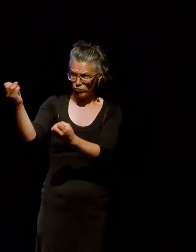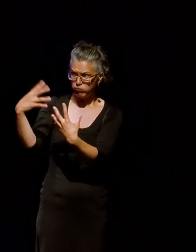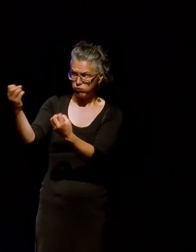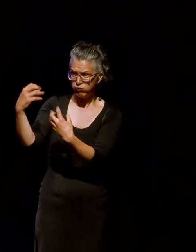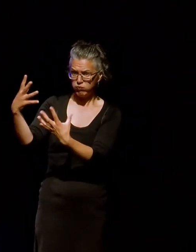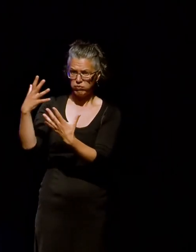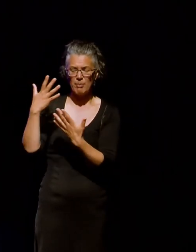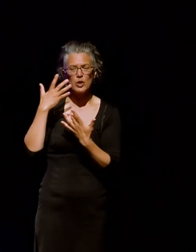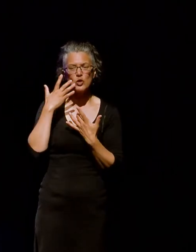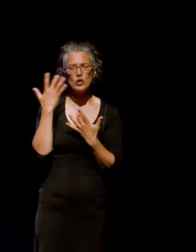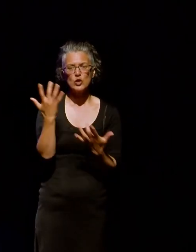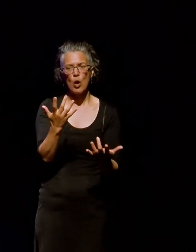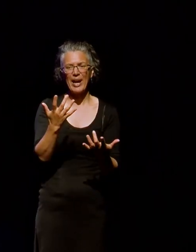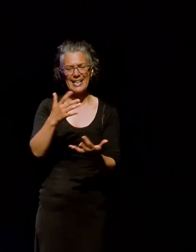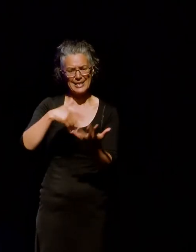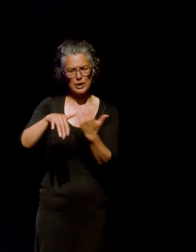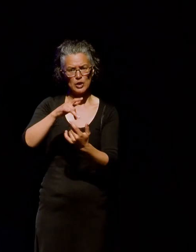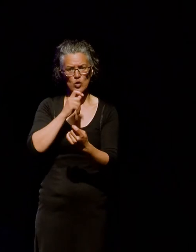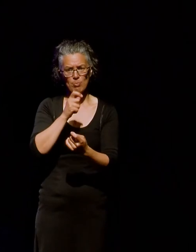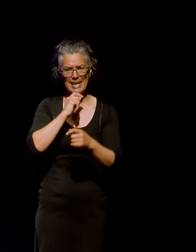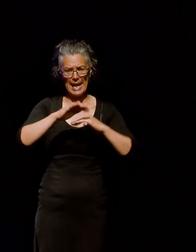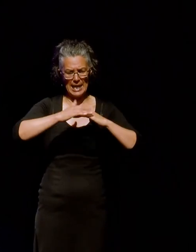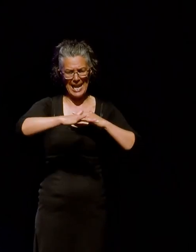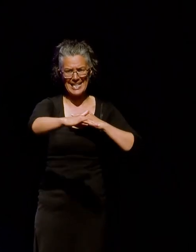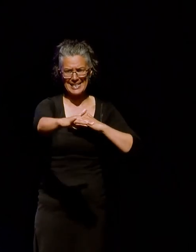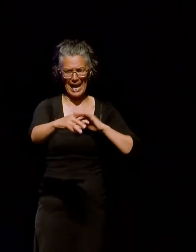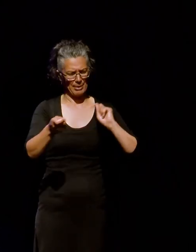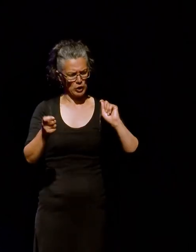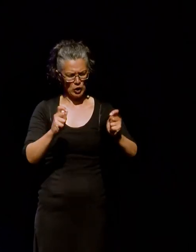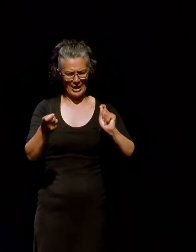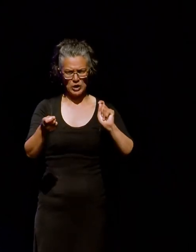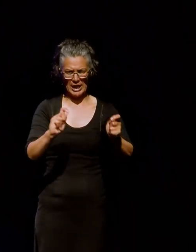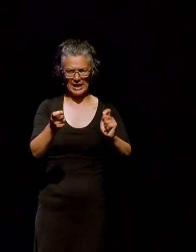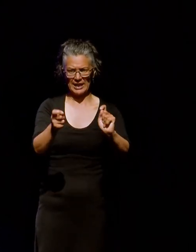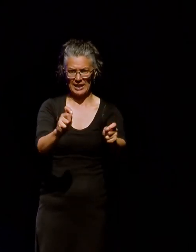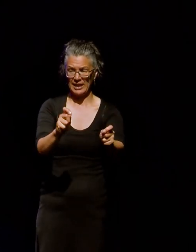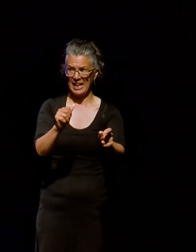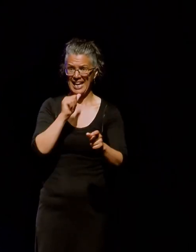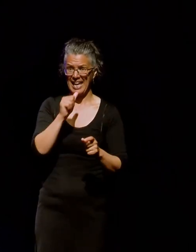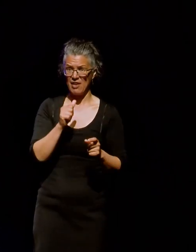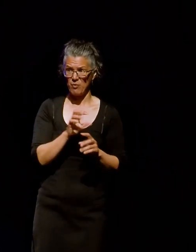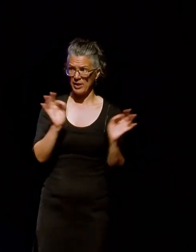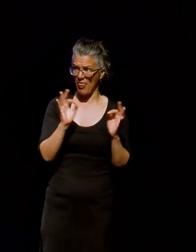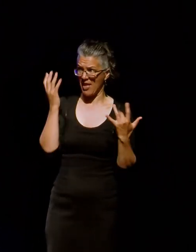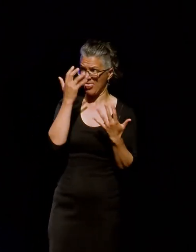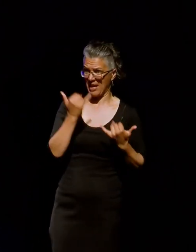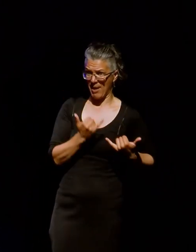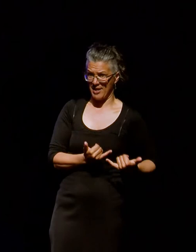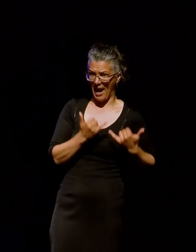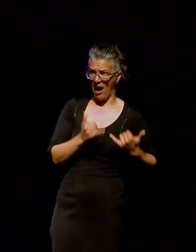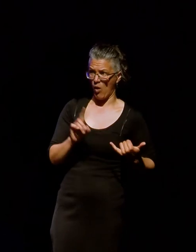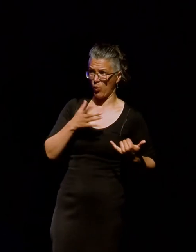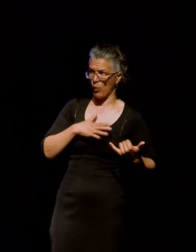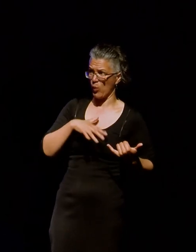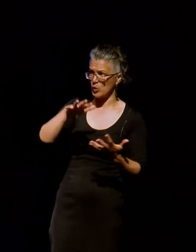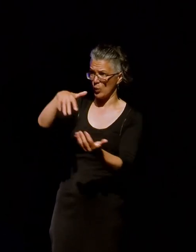around our social media is constantly changing. Um, and if we don't try and think about what we're collecting now, um, because it